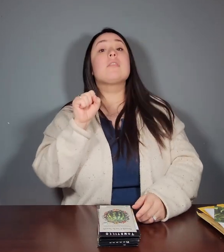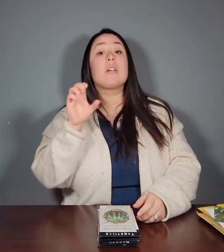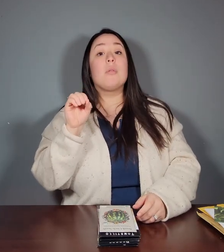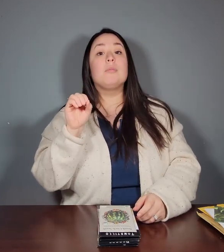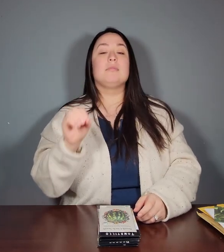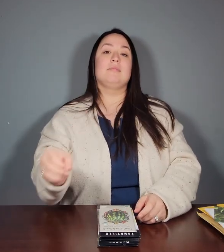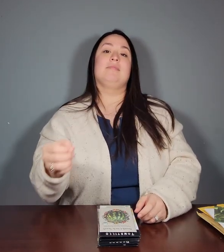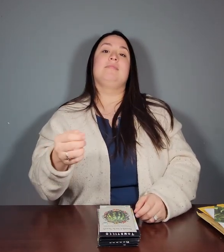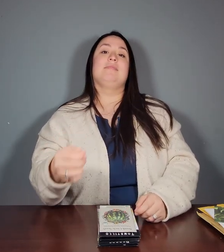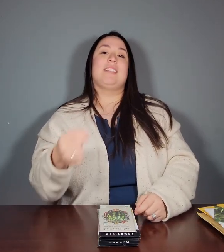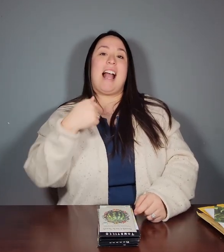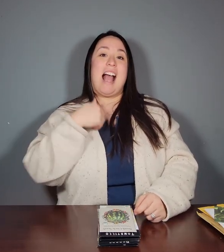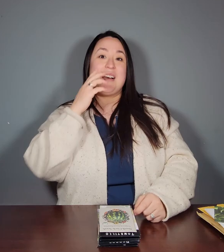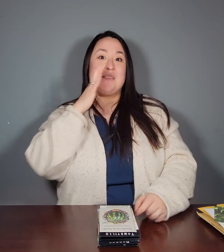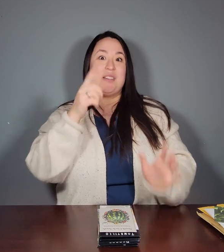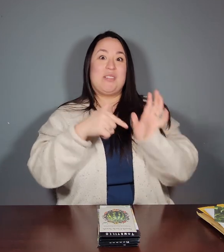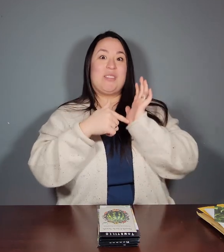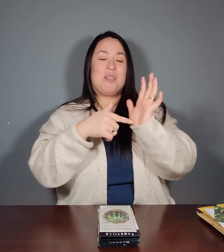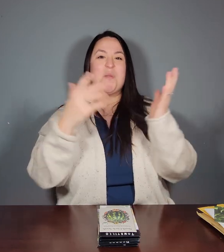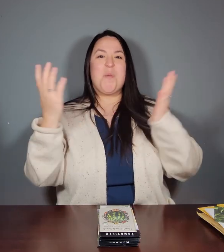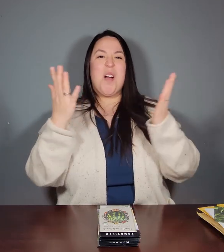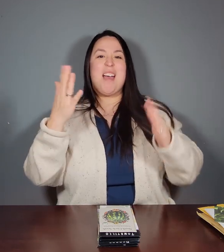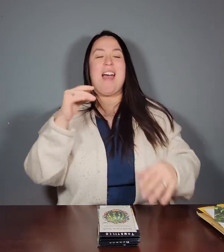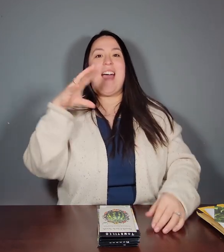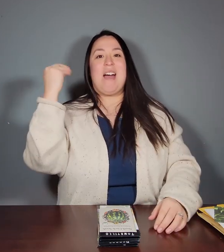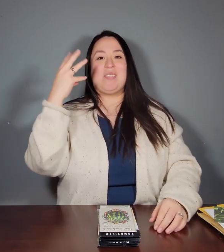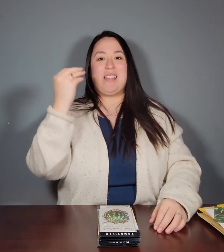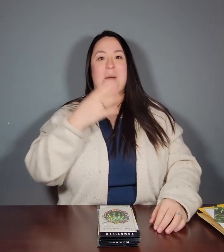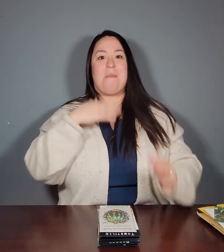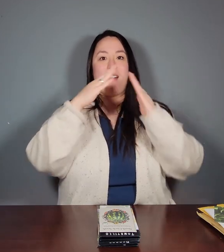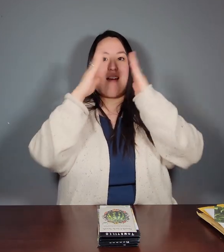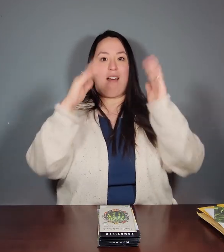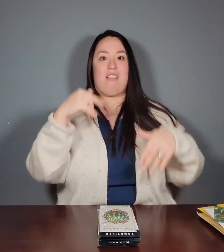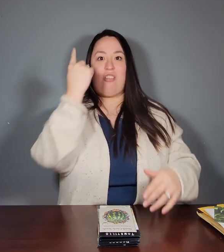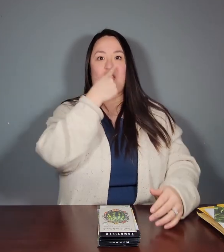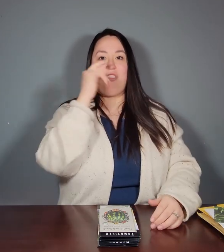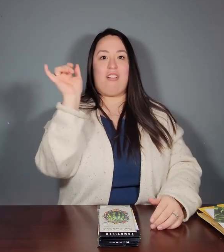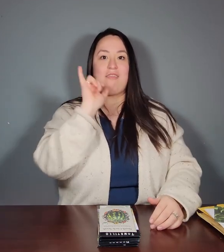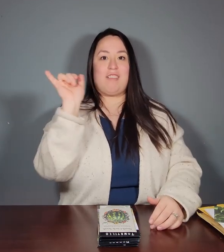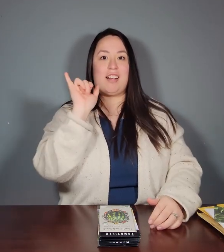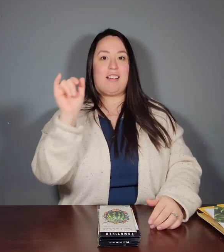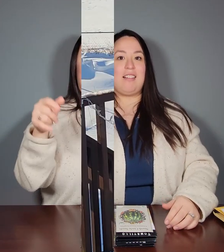So, let me show you what it looks like outside of my house right now.